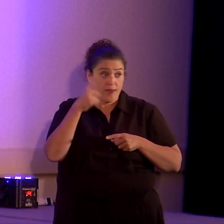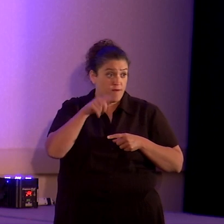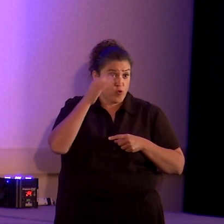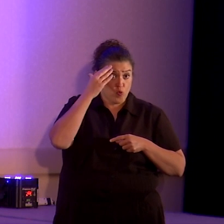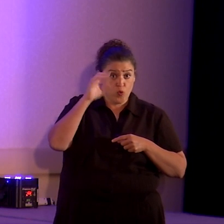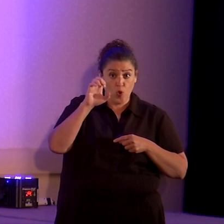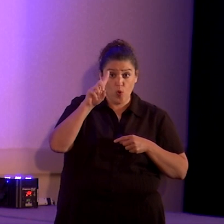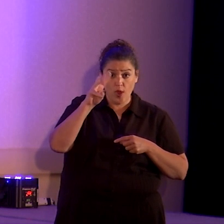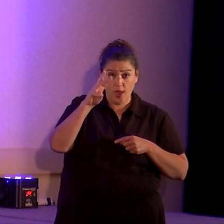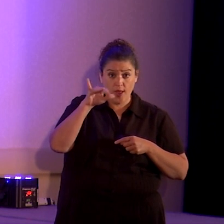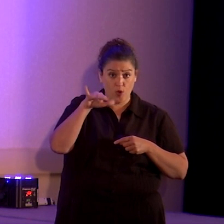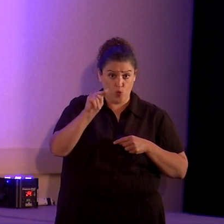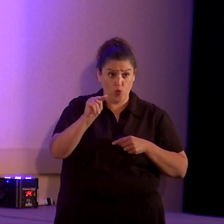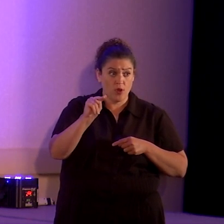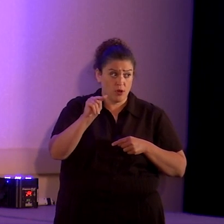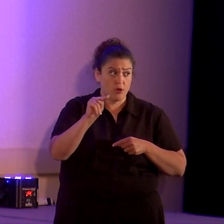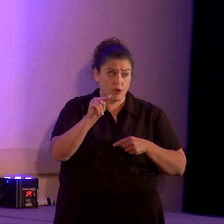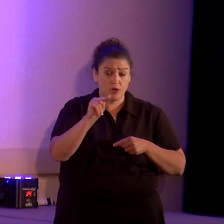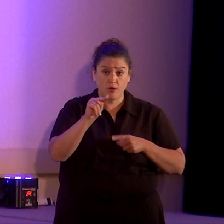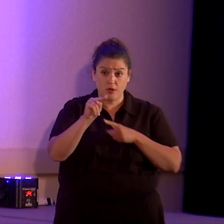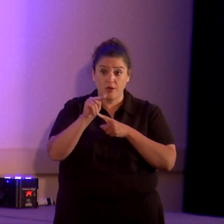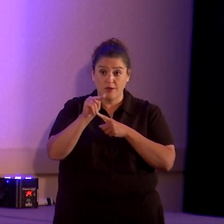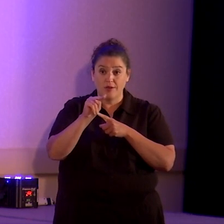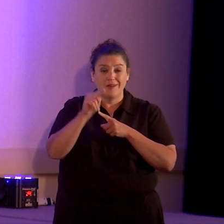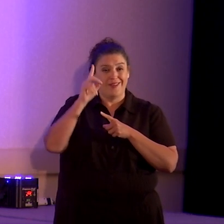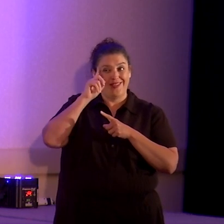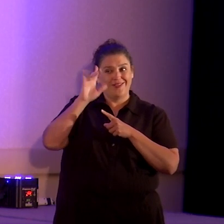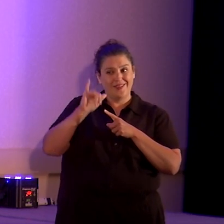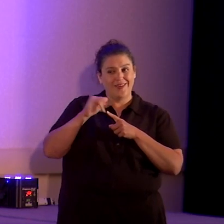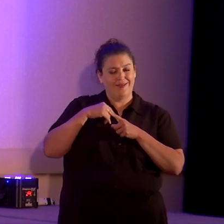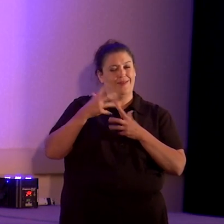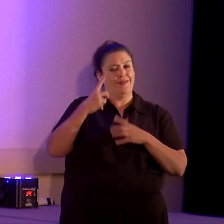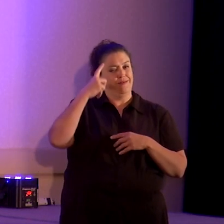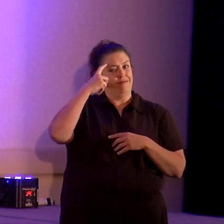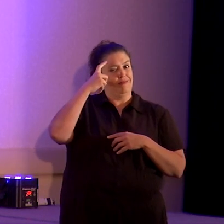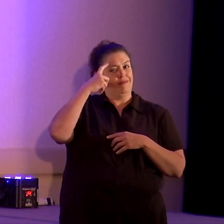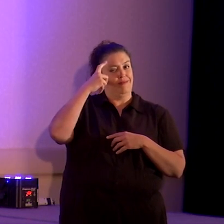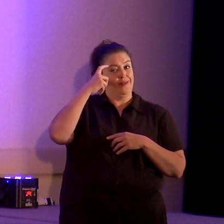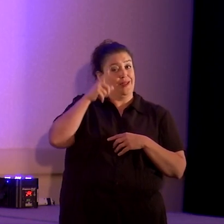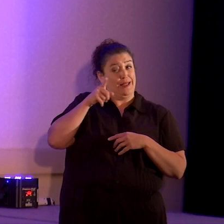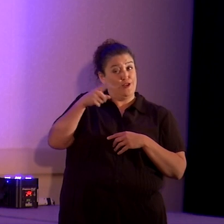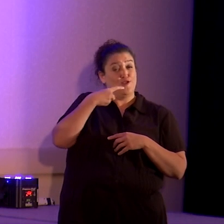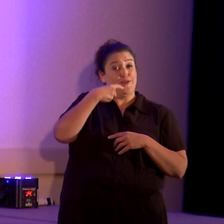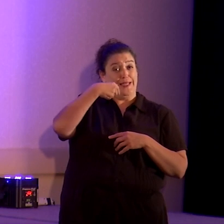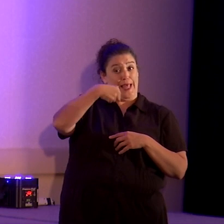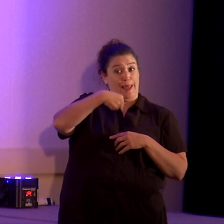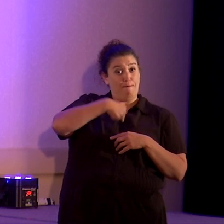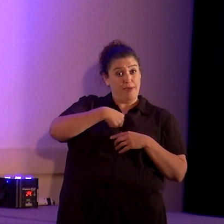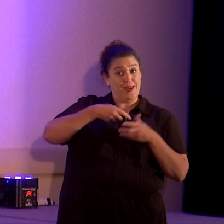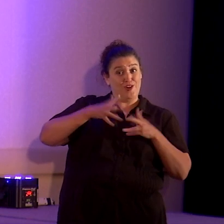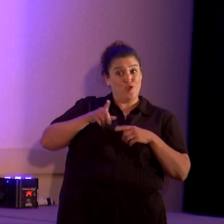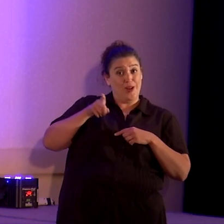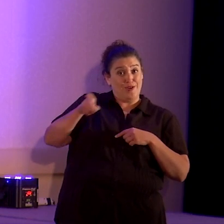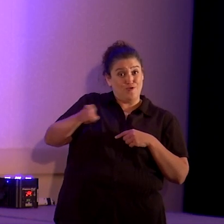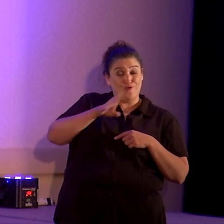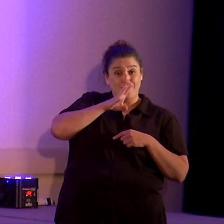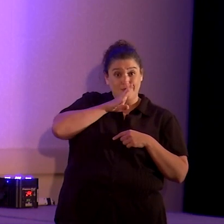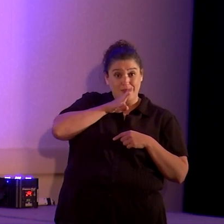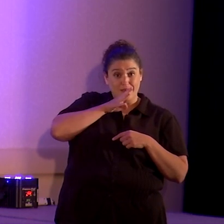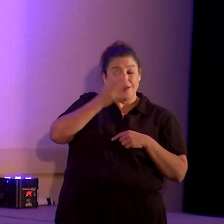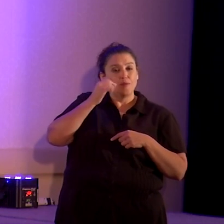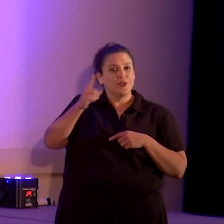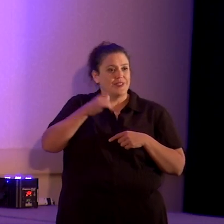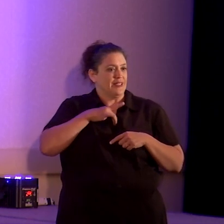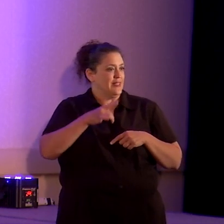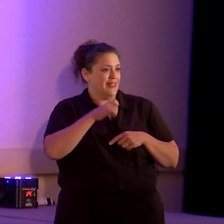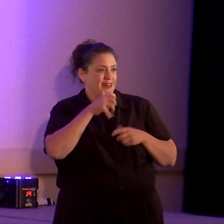knows Edwin would find that highly, highly ironic that Edwin is asking someone else to let him get a word